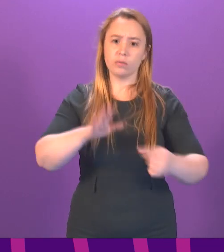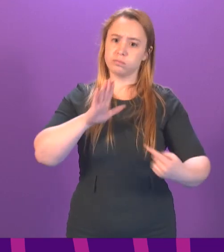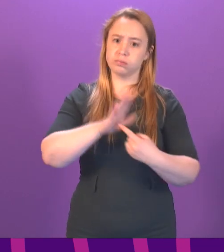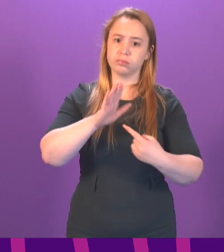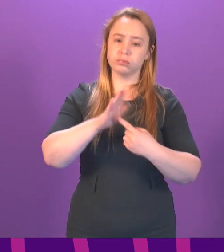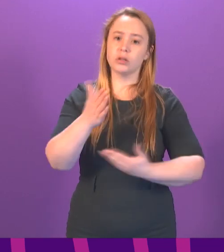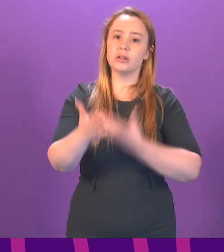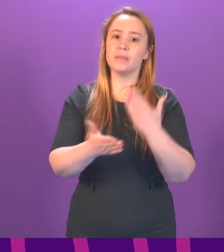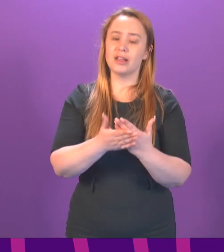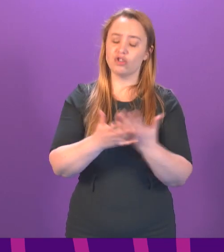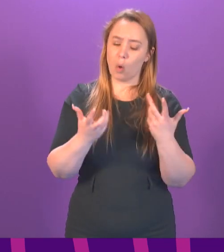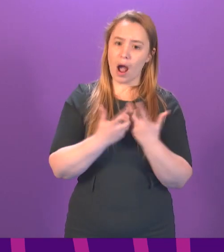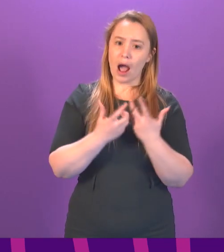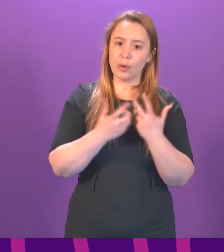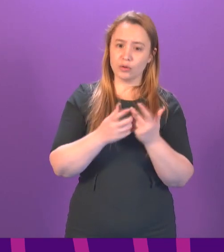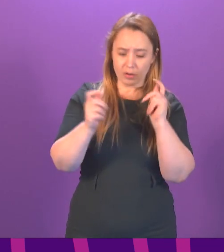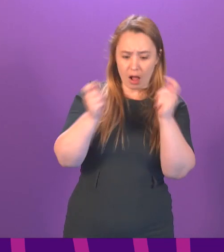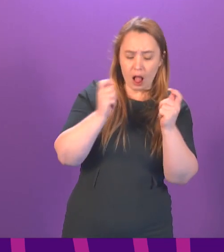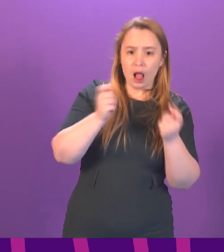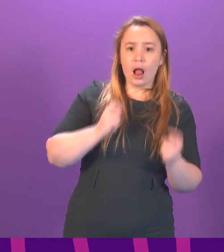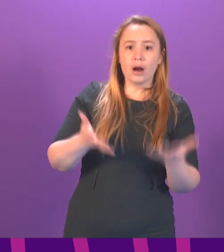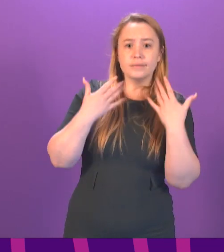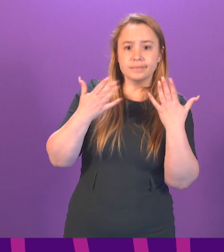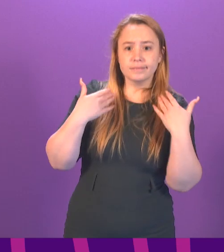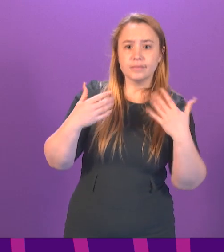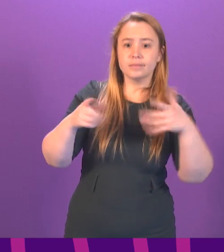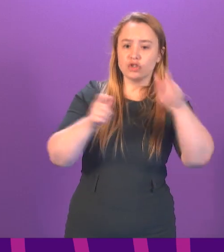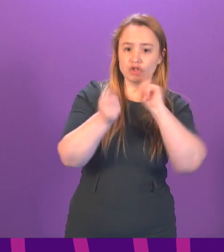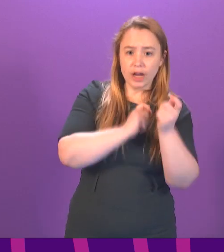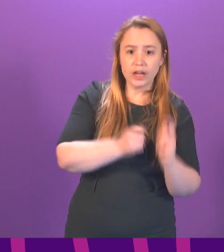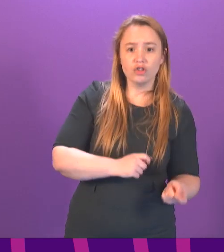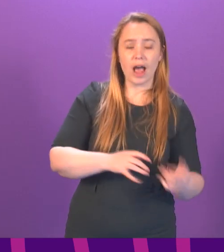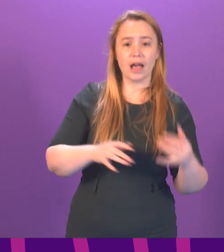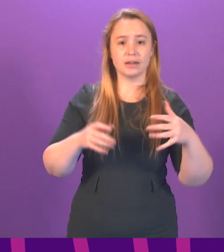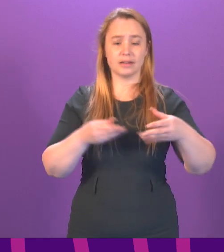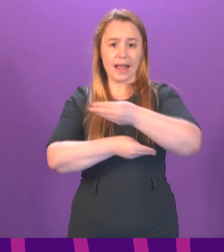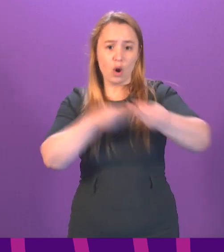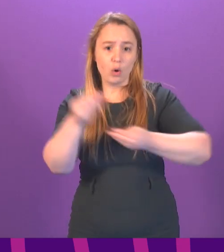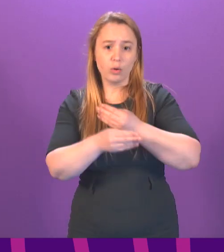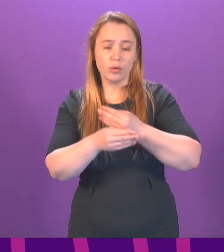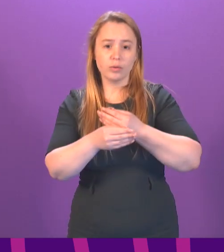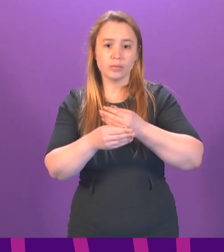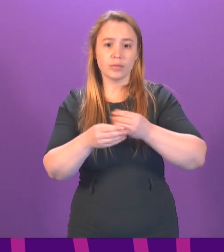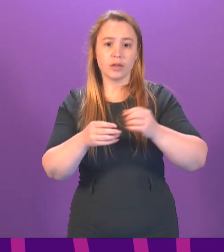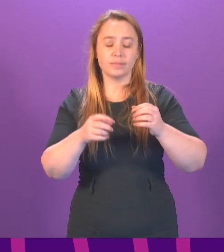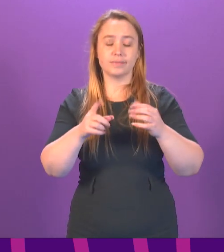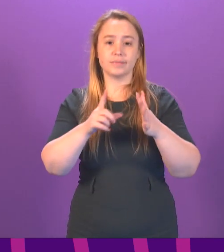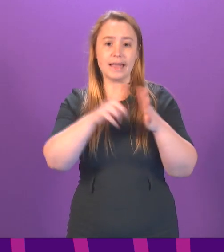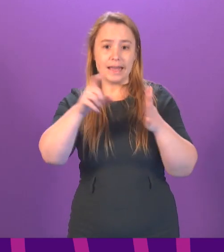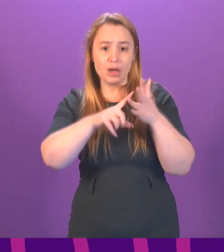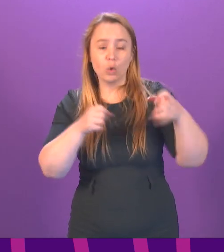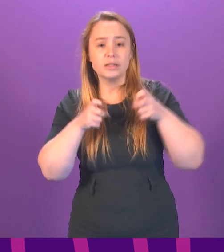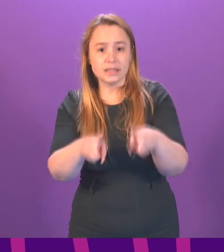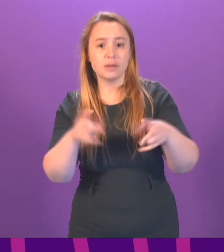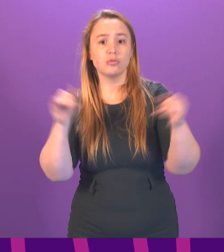responding effectively to both the climate and the ecological crisis. We're already playing our part at the end of last